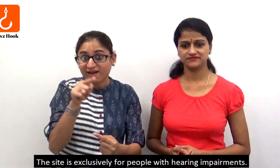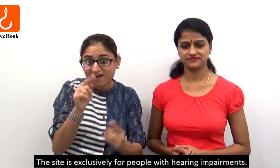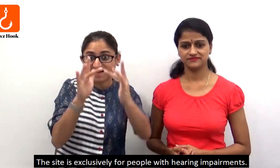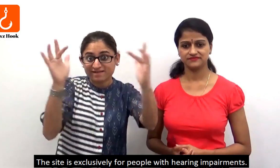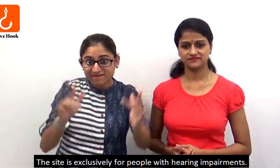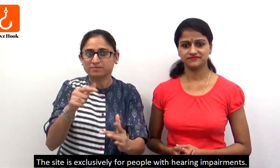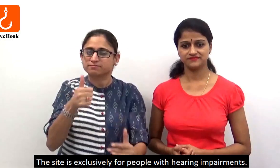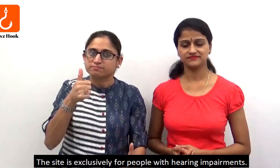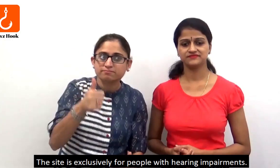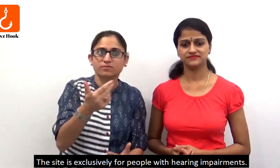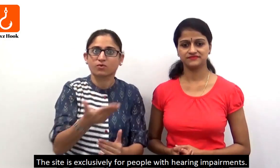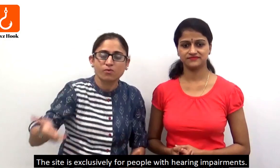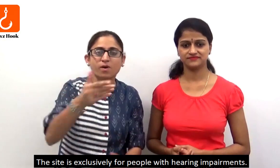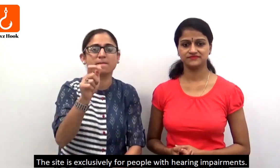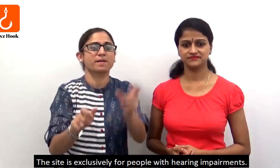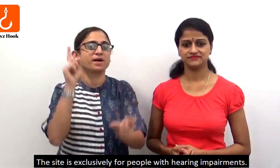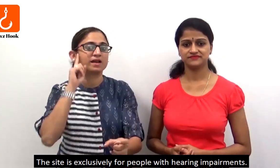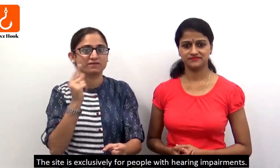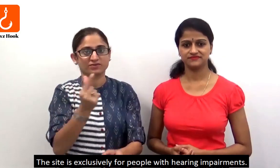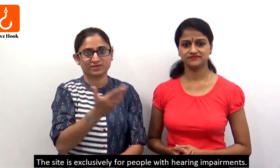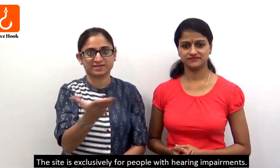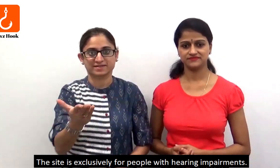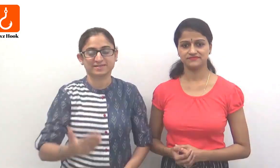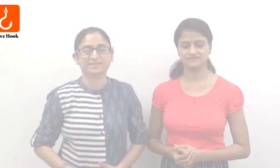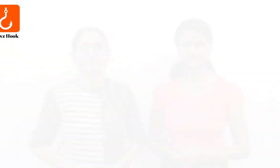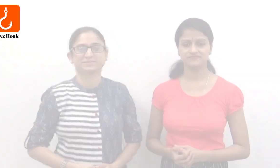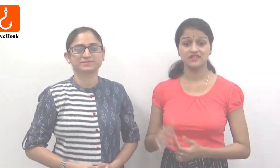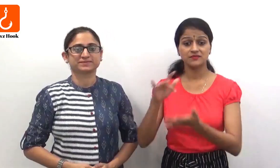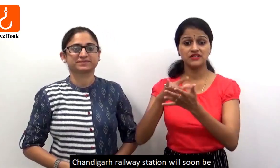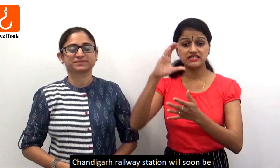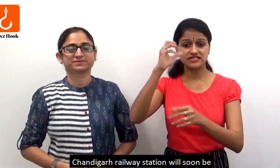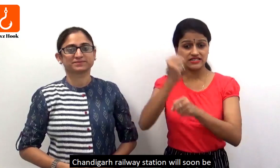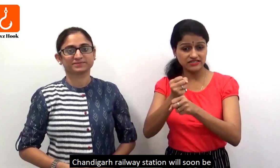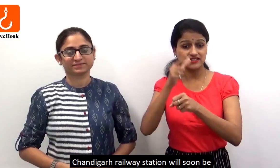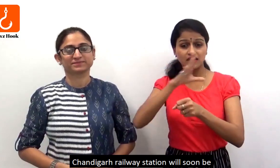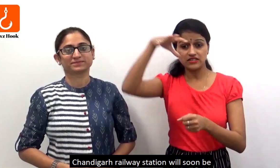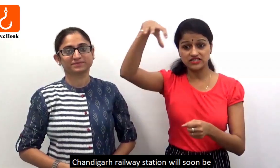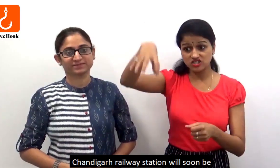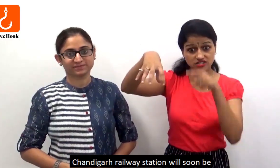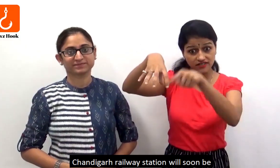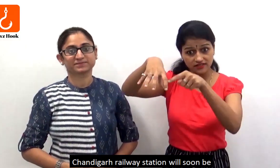PICFAR exclusively for people with hearing impairments. Chandigarh Railway Station will soon be